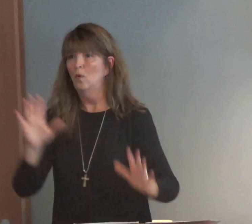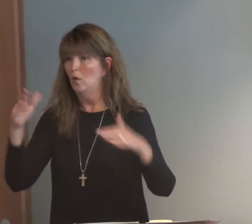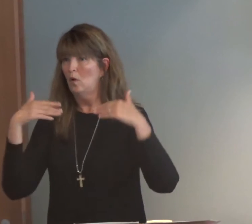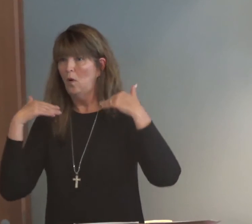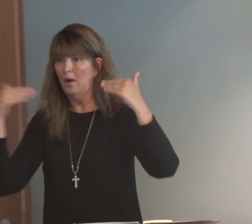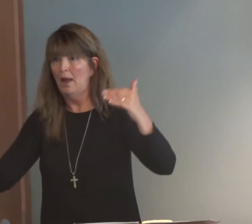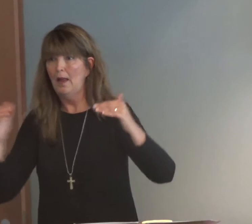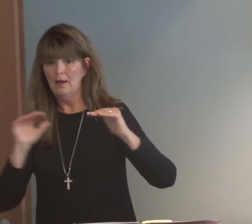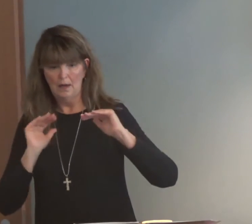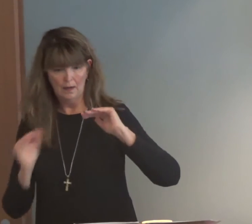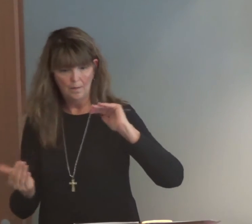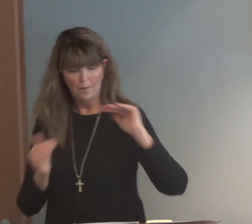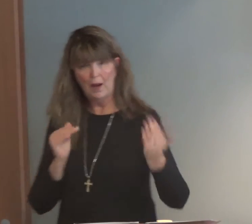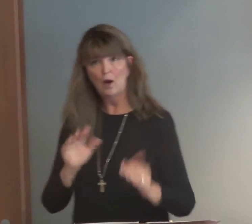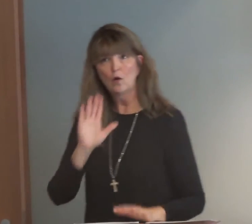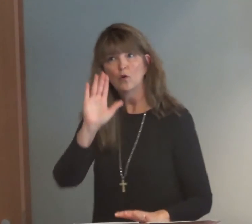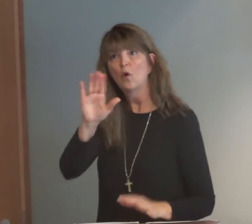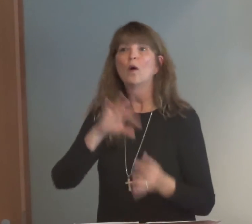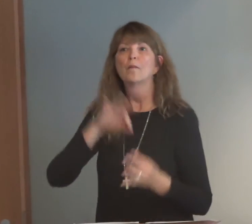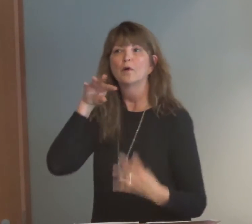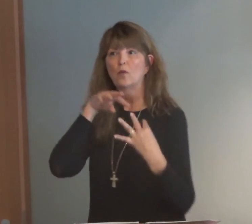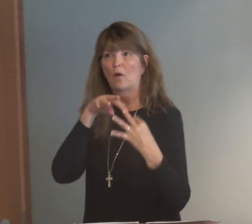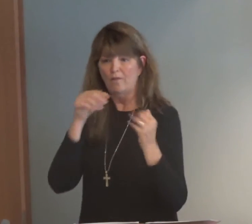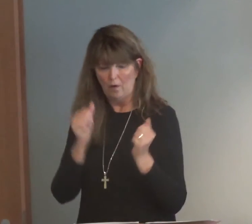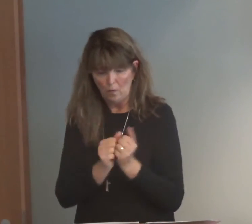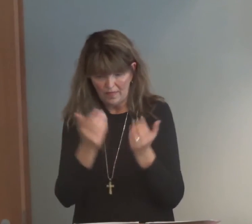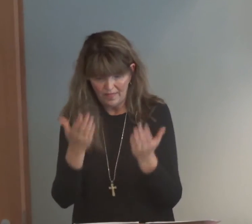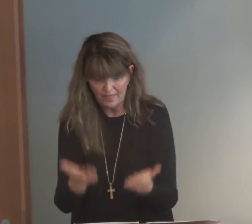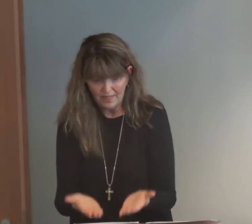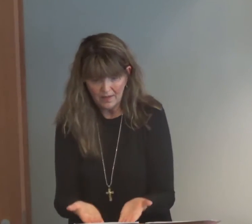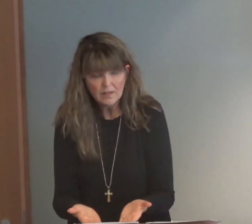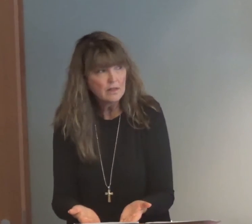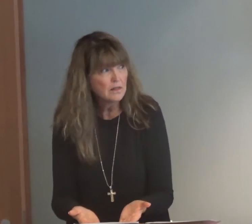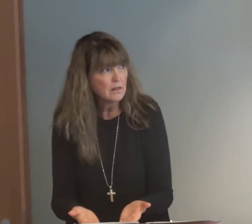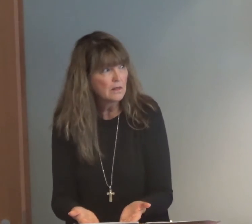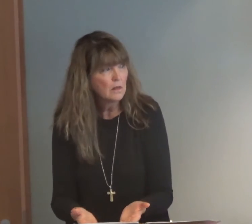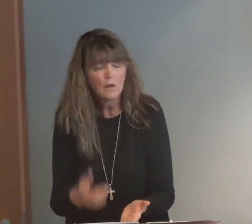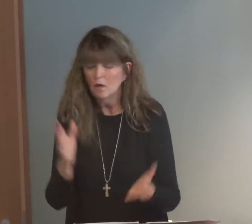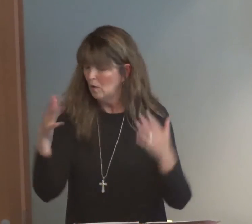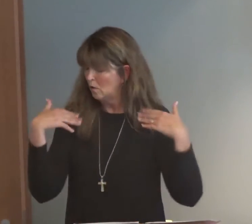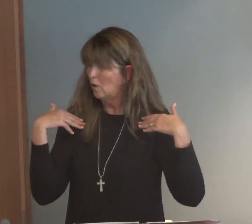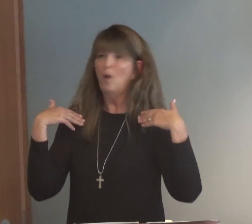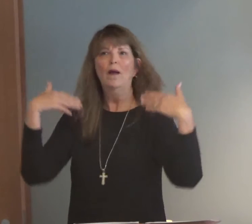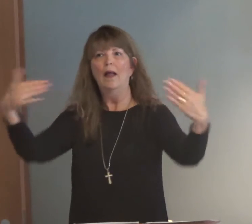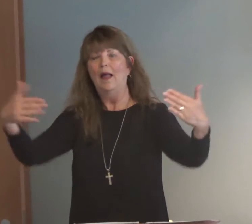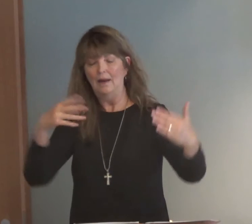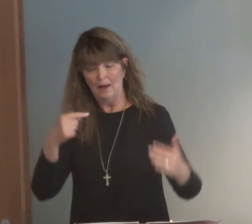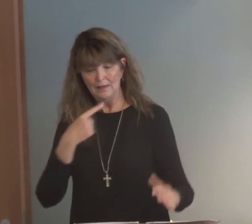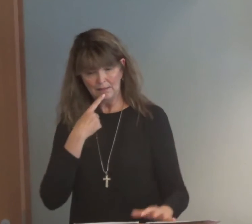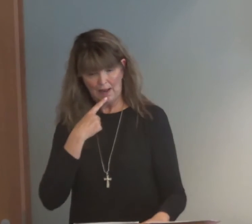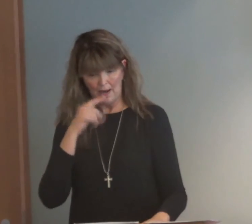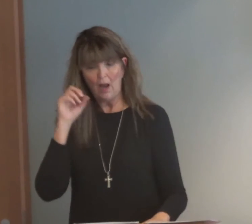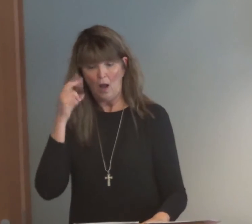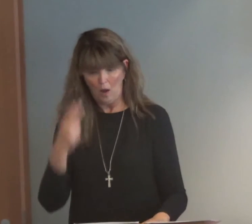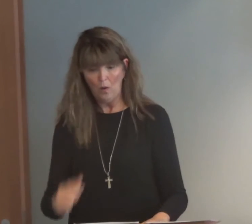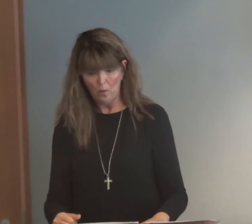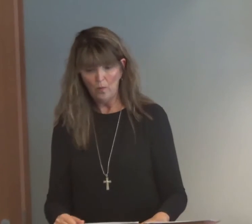So you all go ahead and think about your spiritual warfare compared to Paul's.